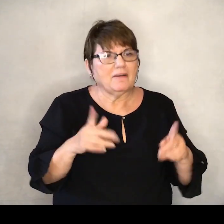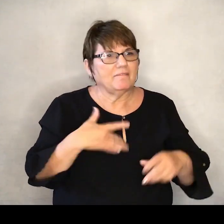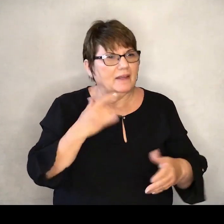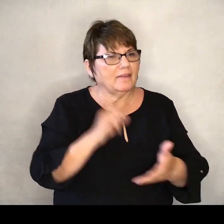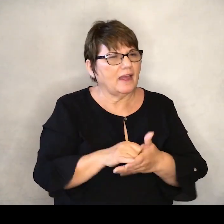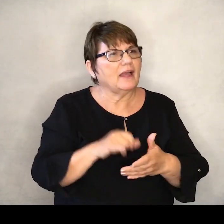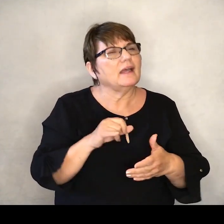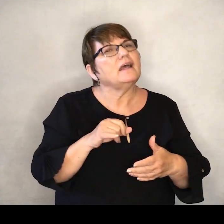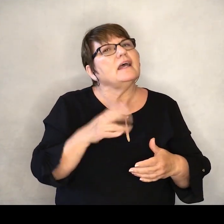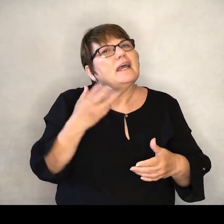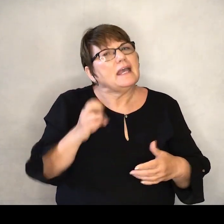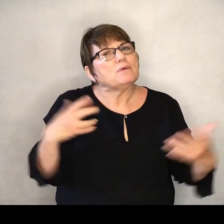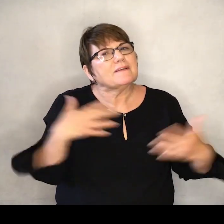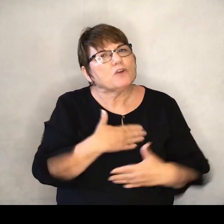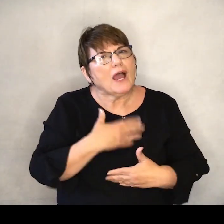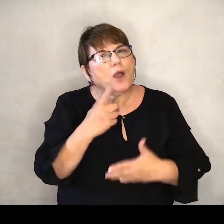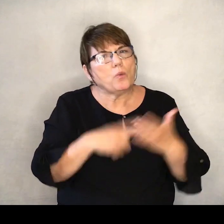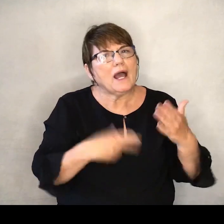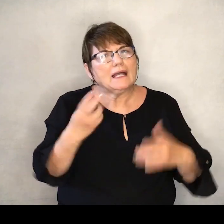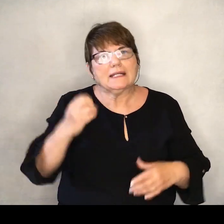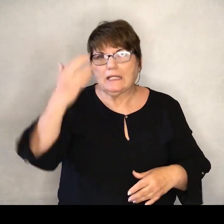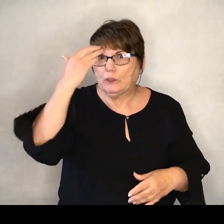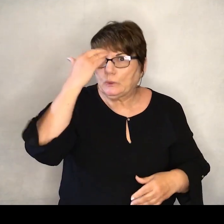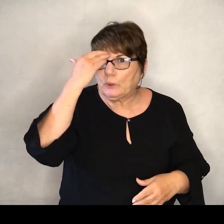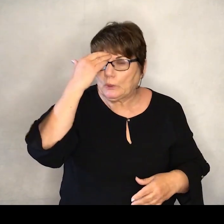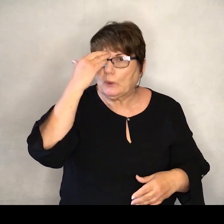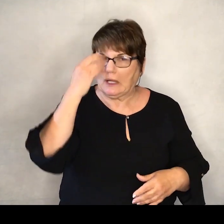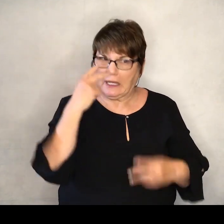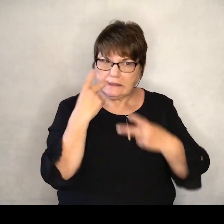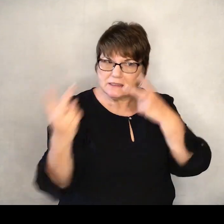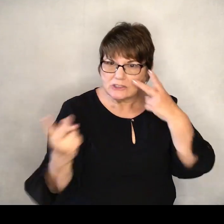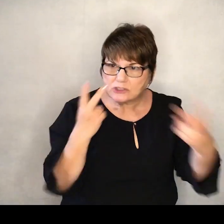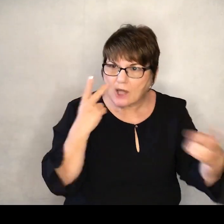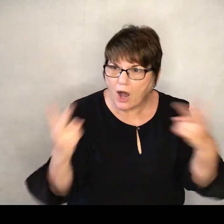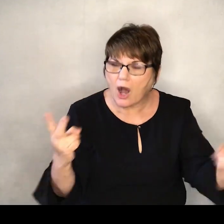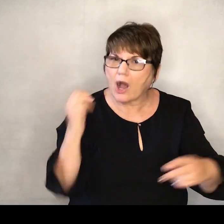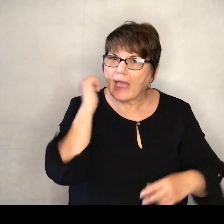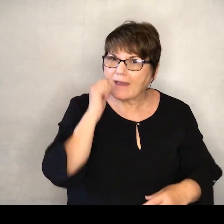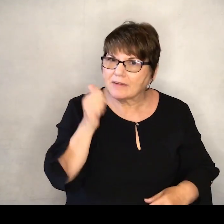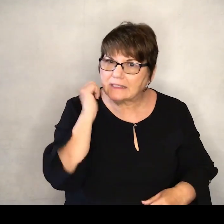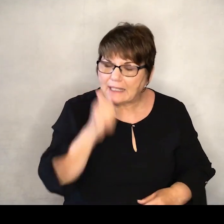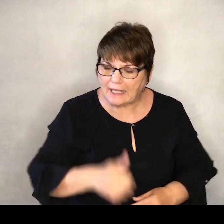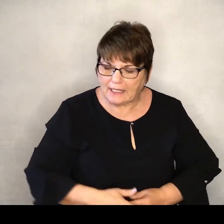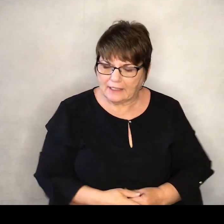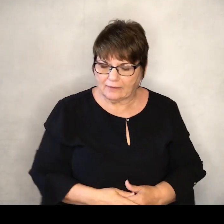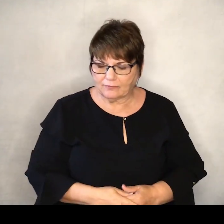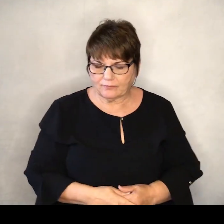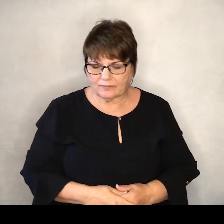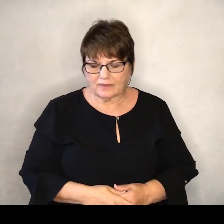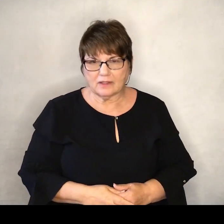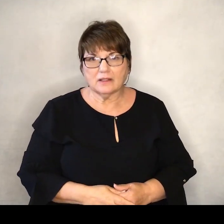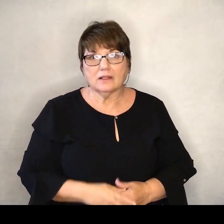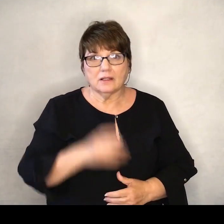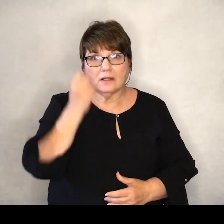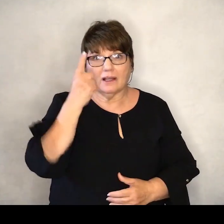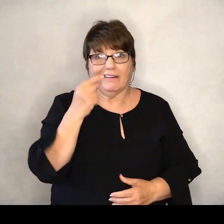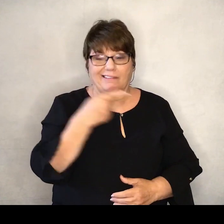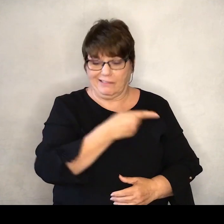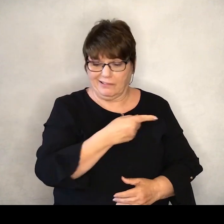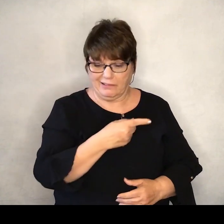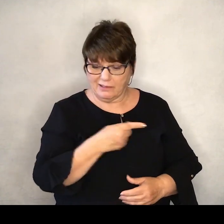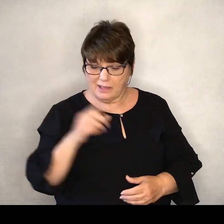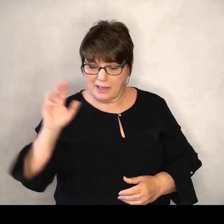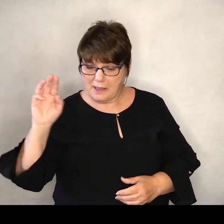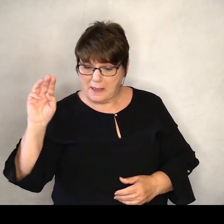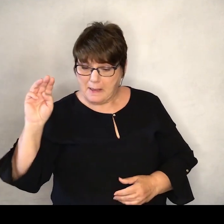afraid of what he knew and was witnessing on a daily basis. You see, the Midianite army